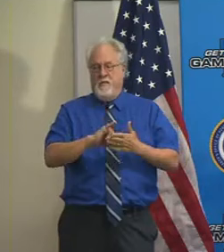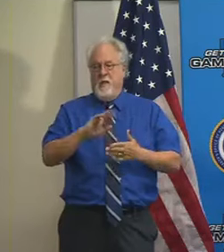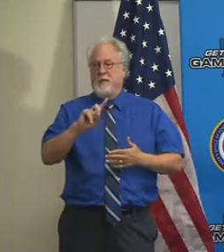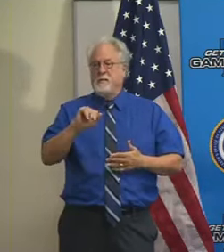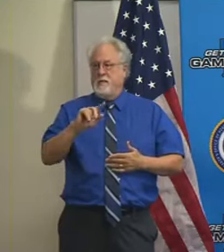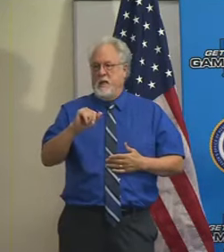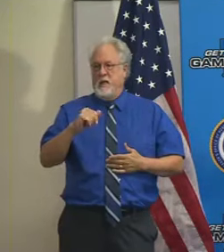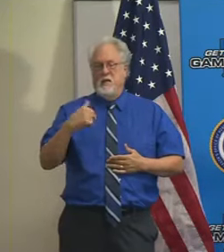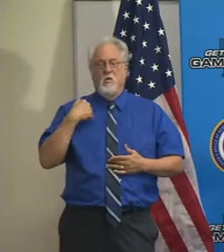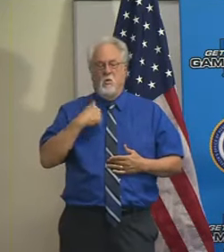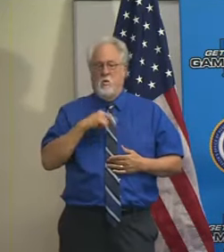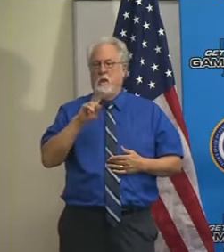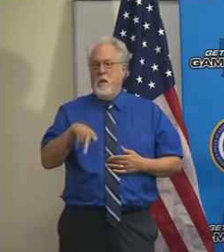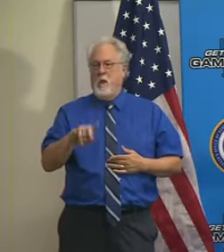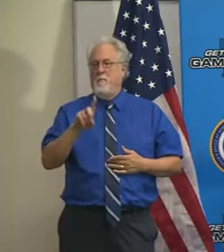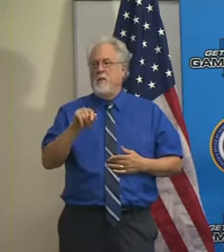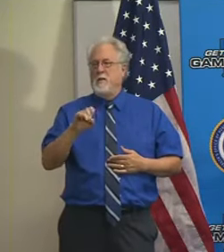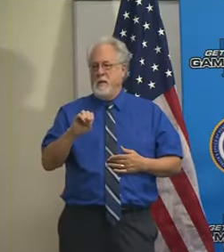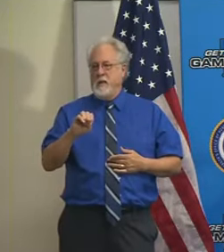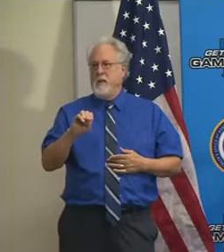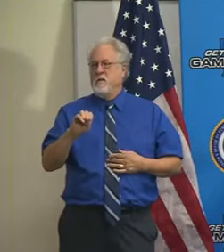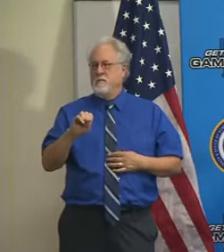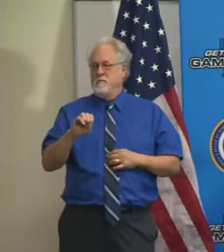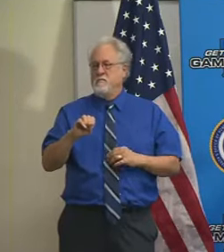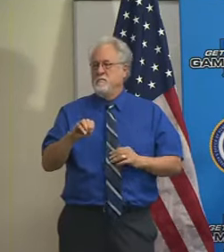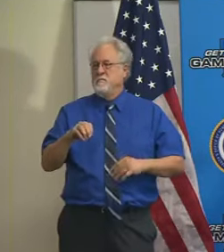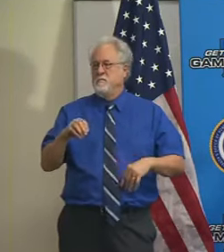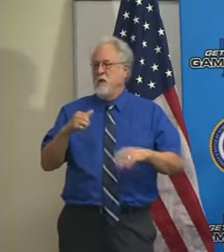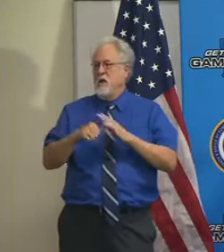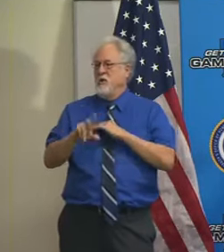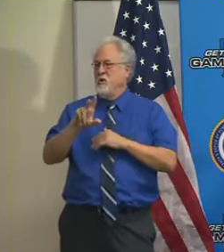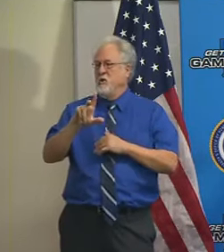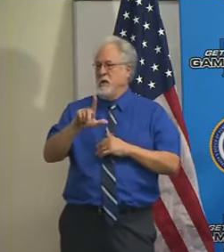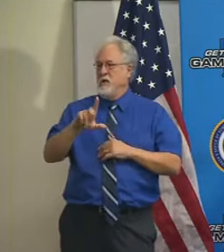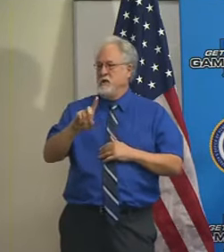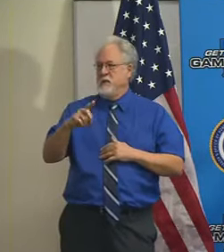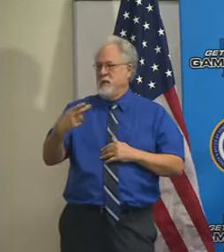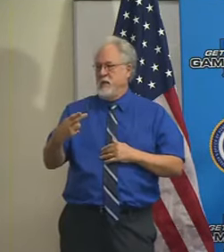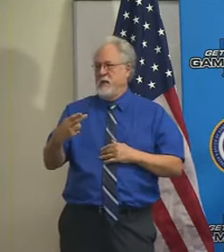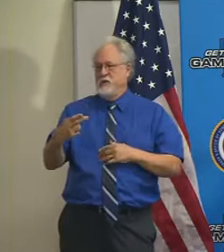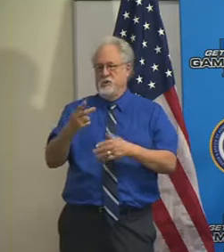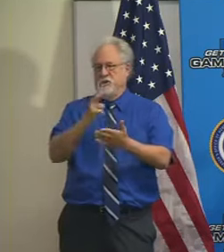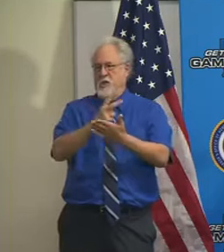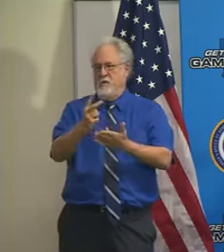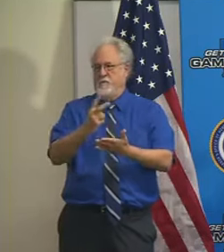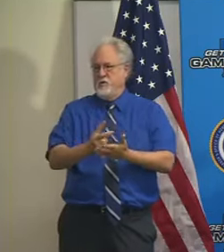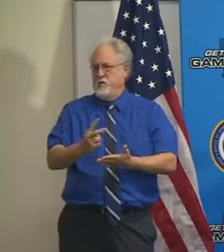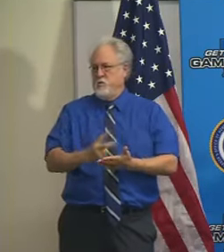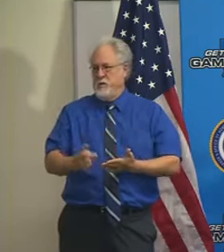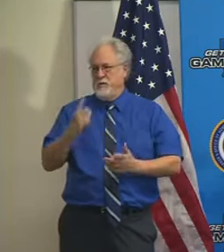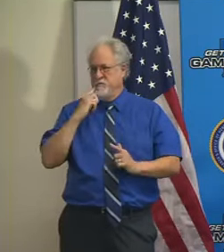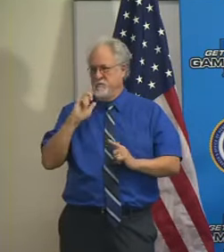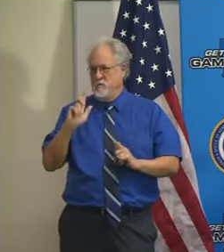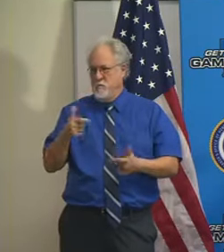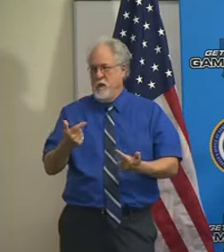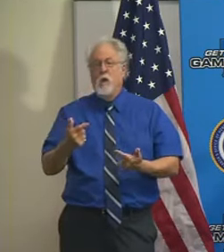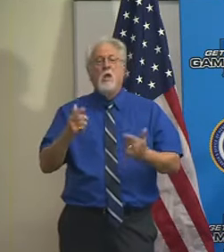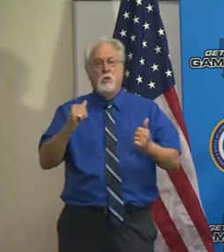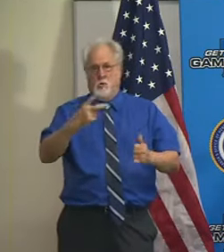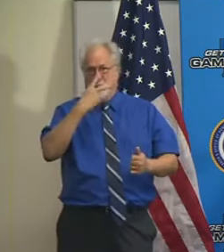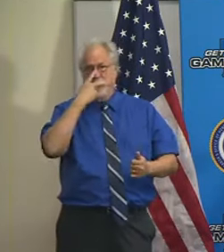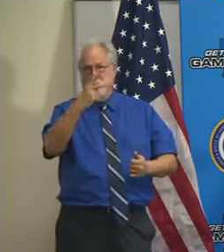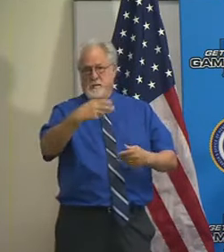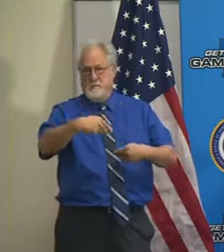that's been updated by the Department of Health every two weeks for a while. It's publicly available.